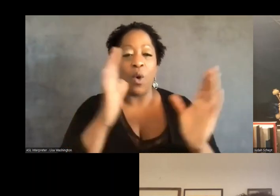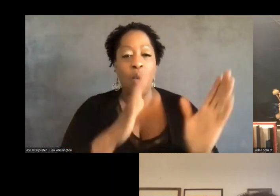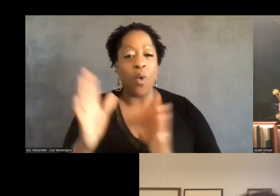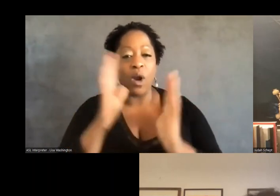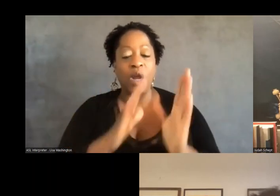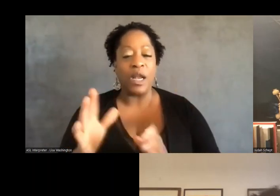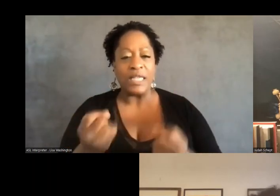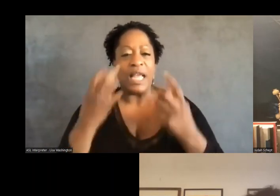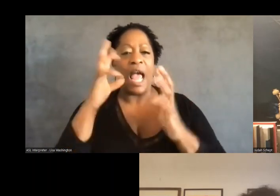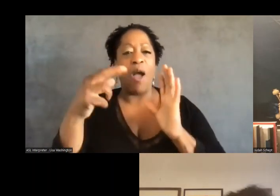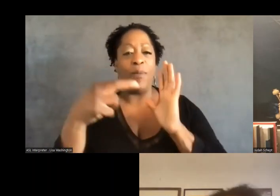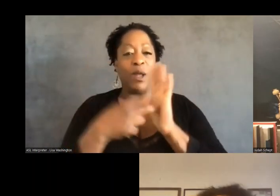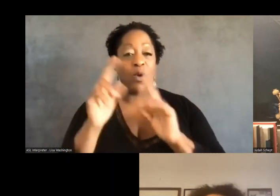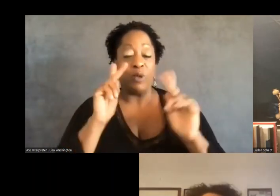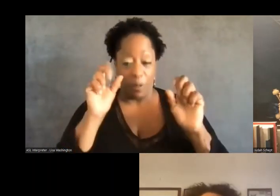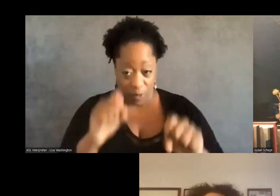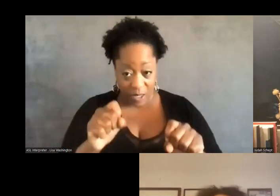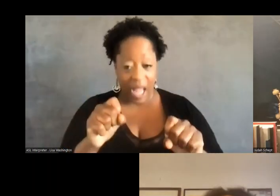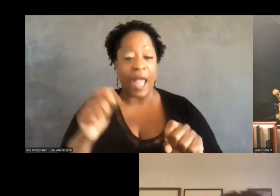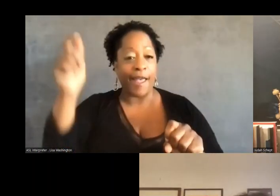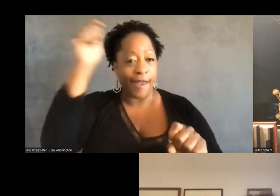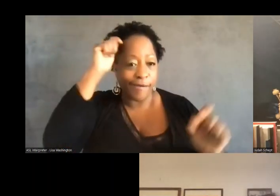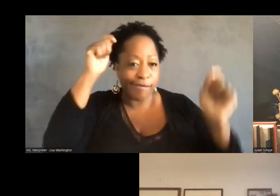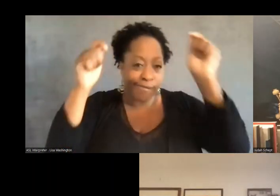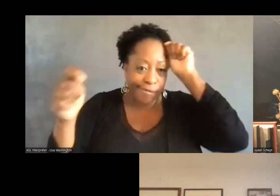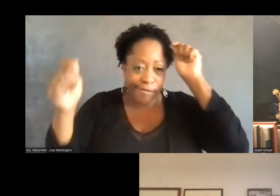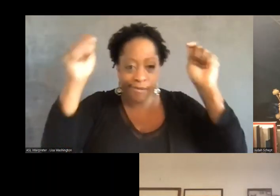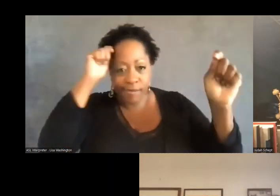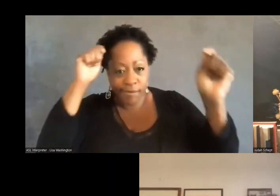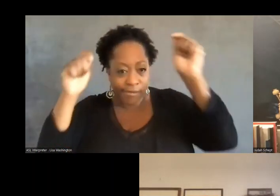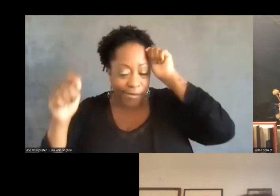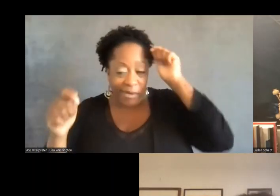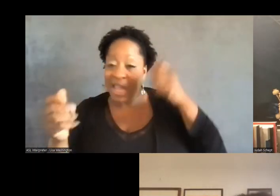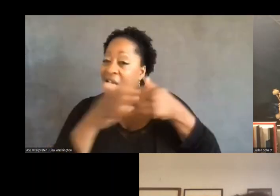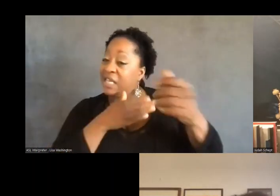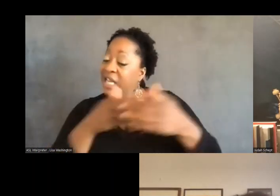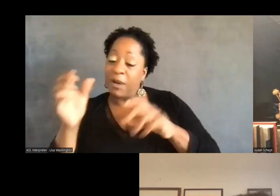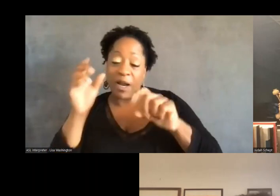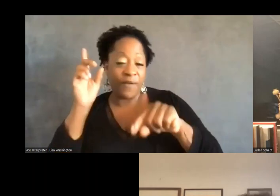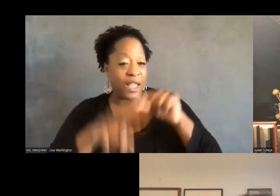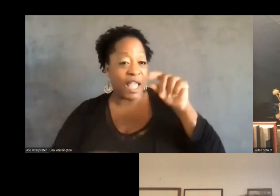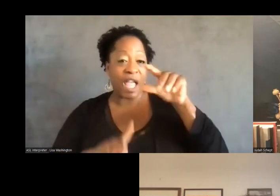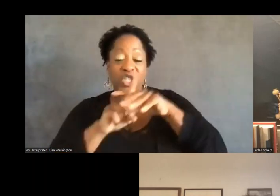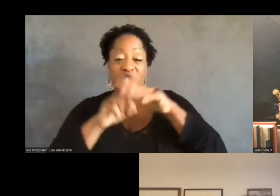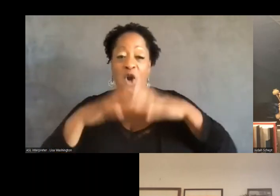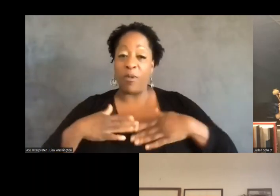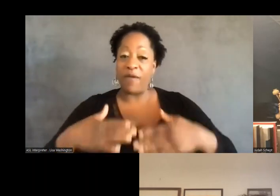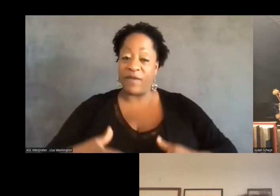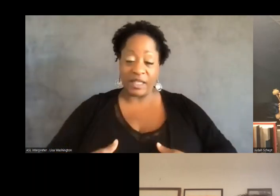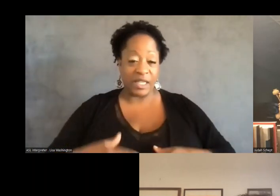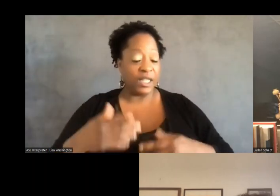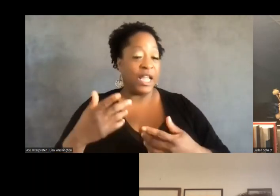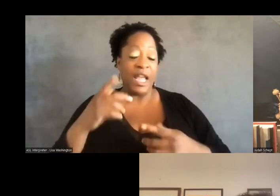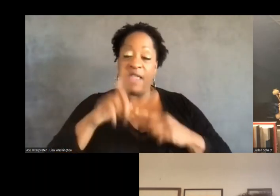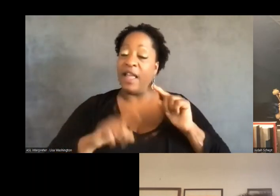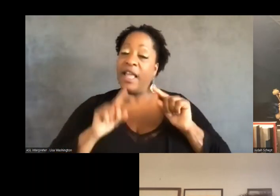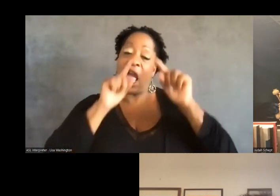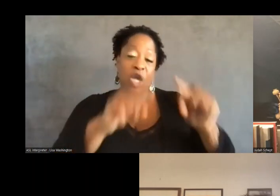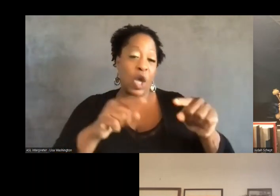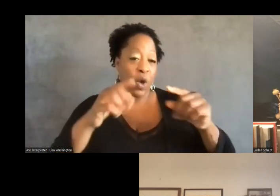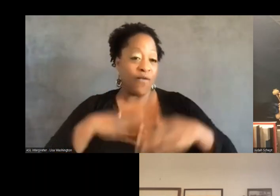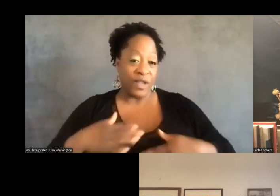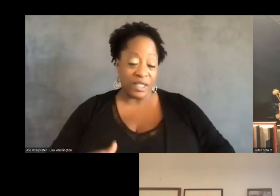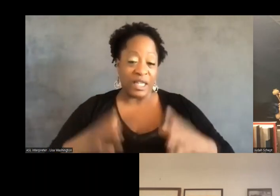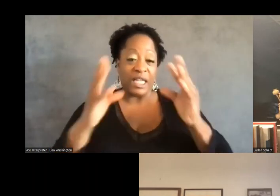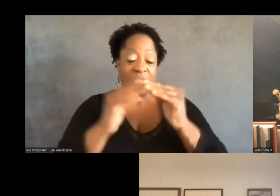roles people can play, even if they're not able to show up physically in the streets or they're not able to come to the meeting or whatever.